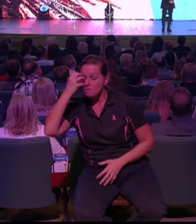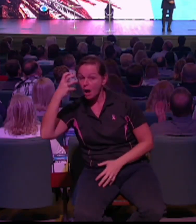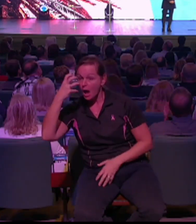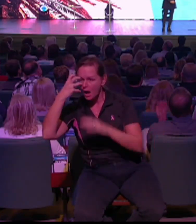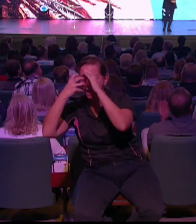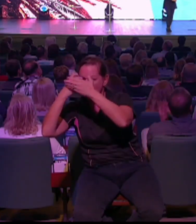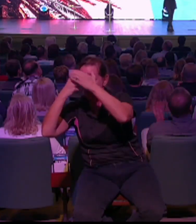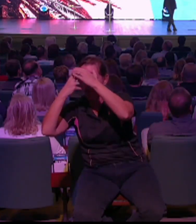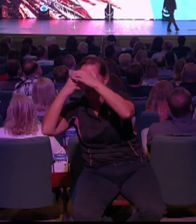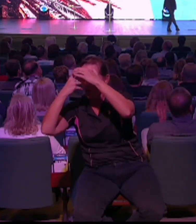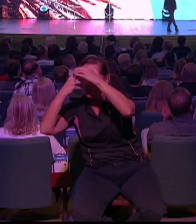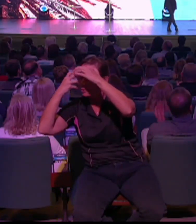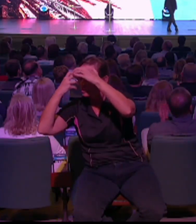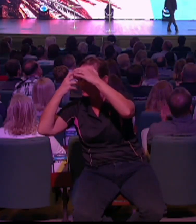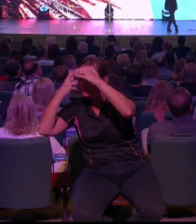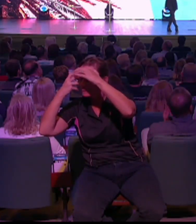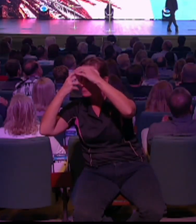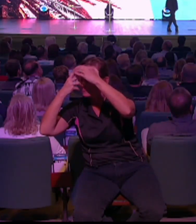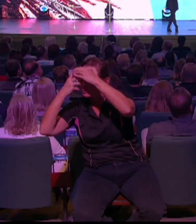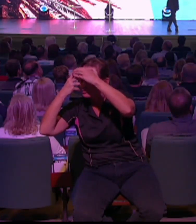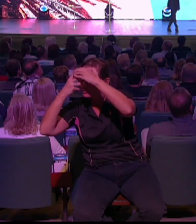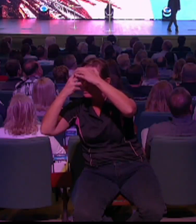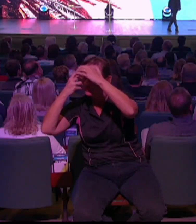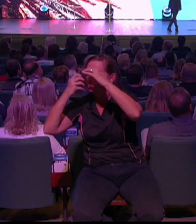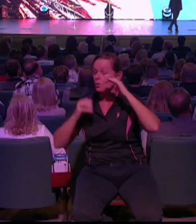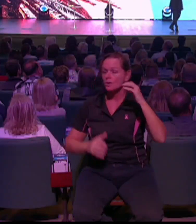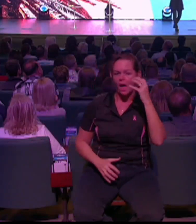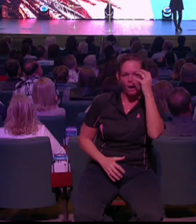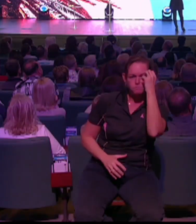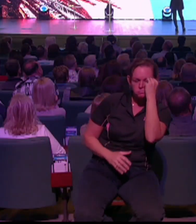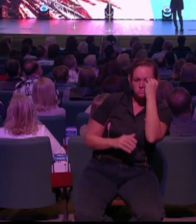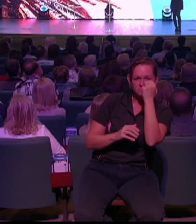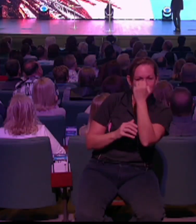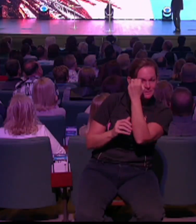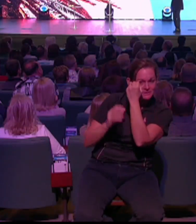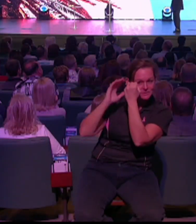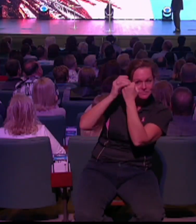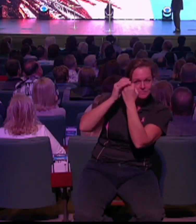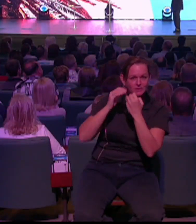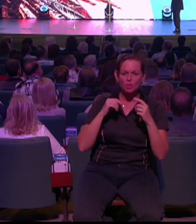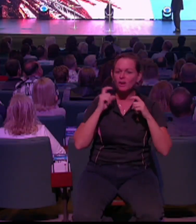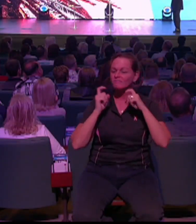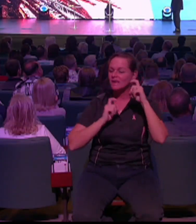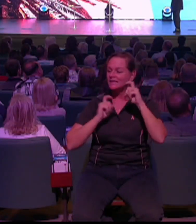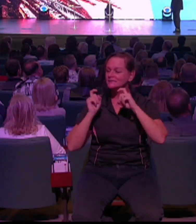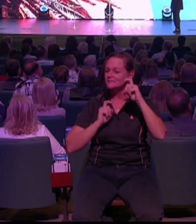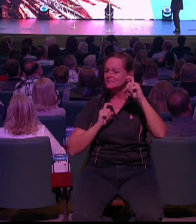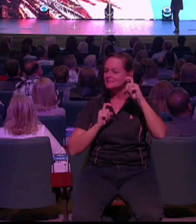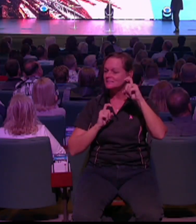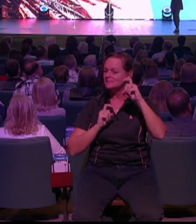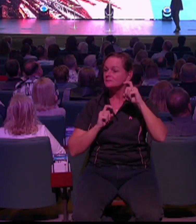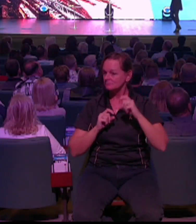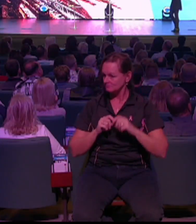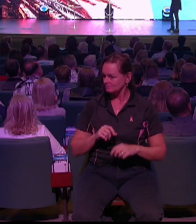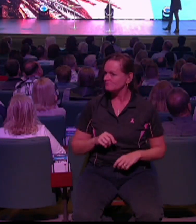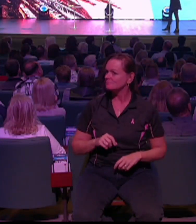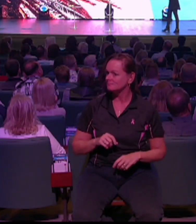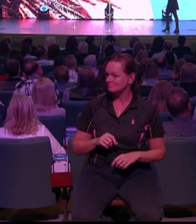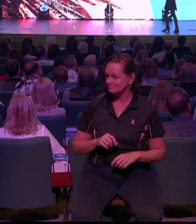And her whole countenance completely changed. And, you know, when I was sitting with her,